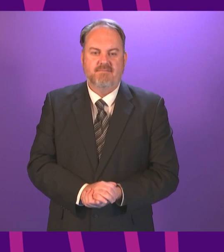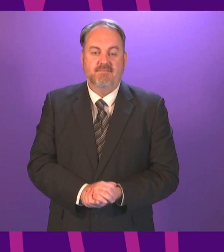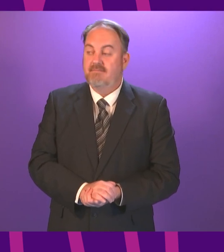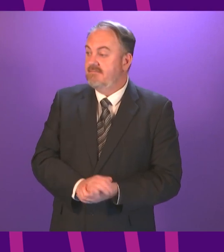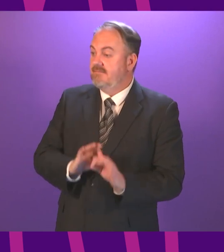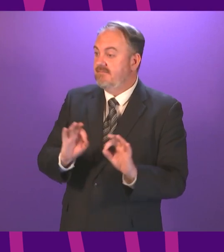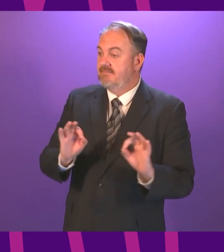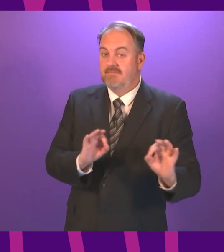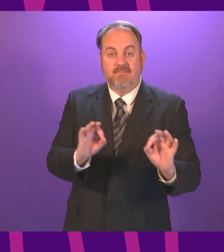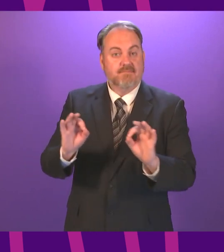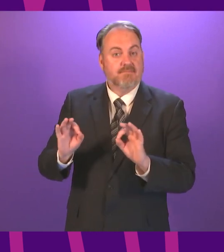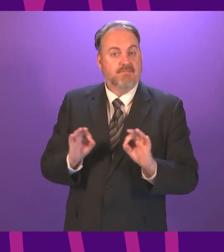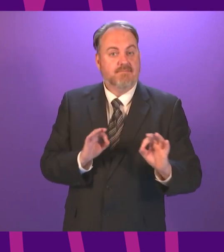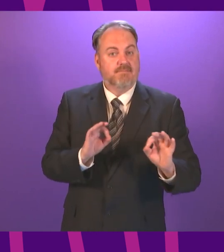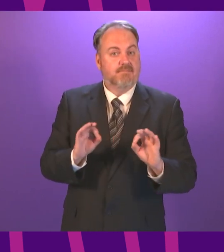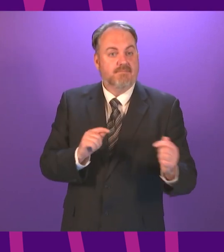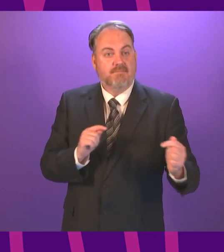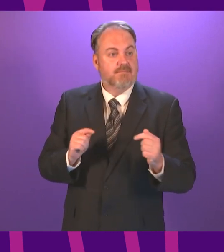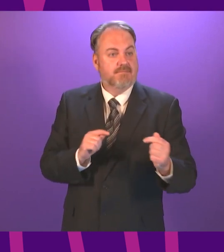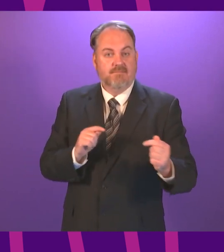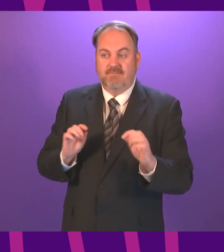No member has asked to speak on the motion.